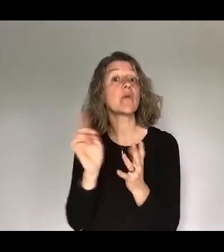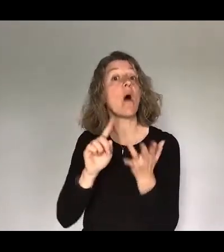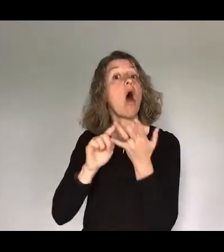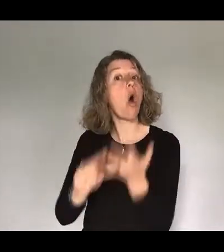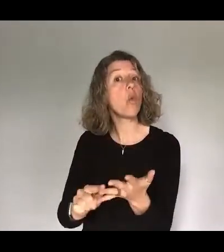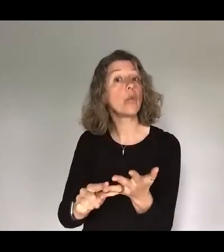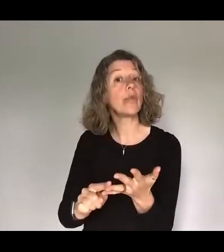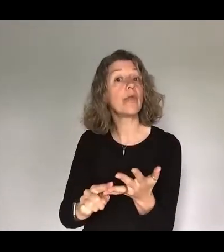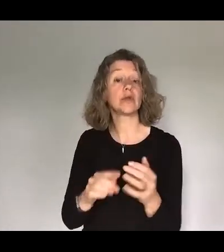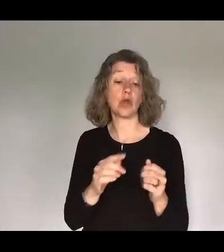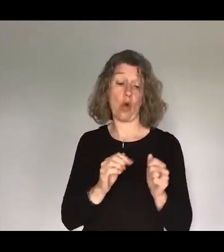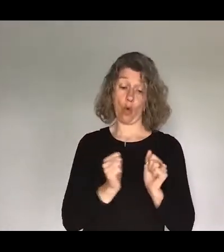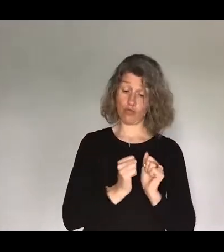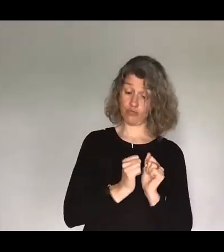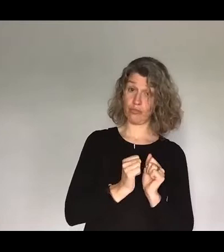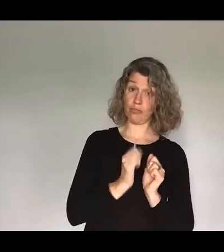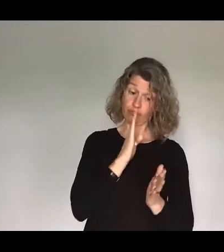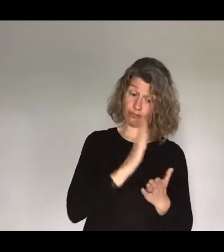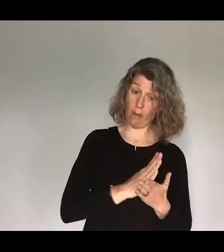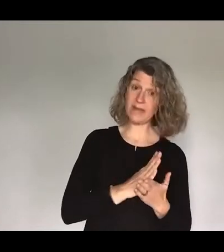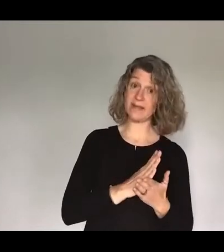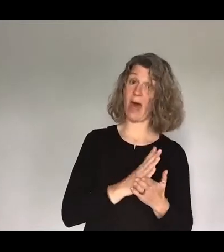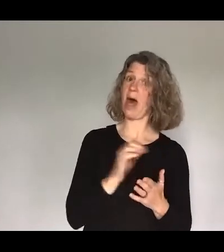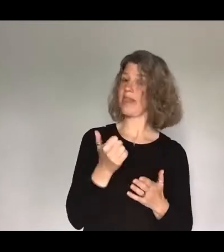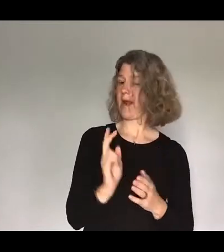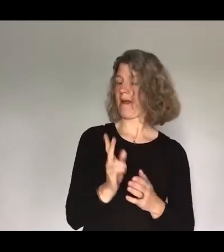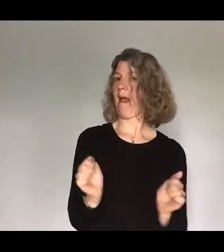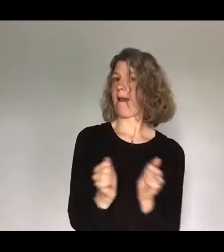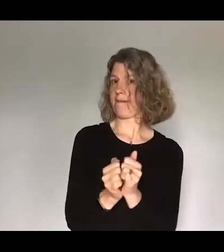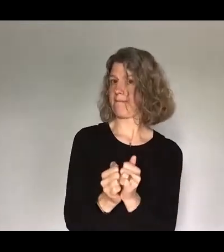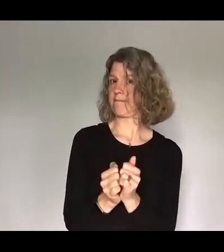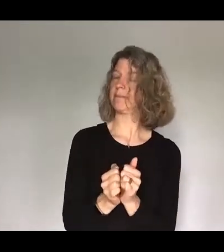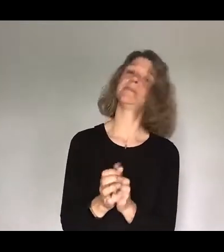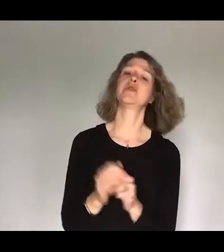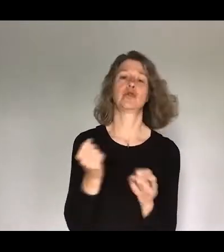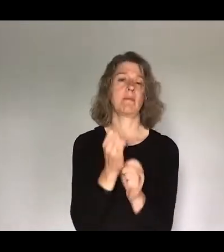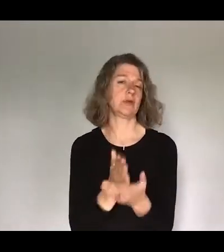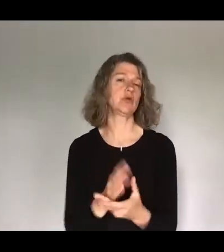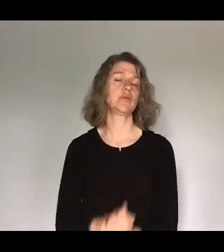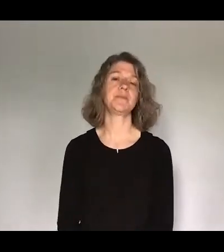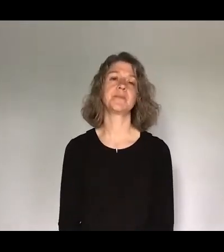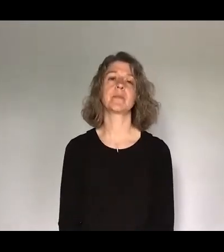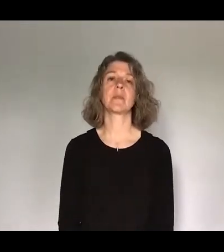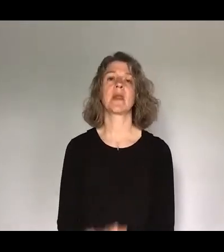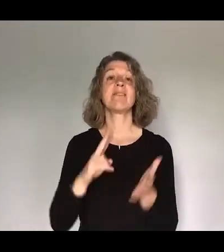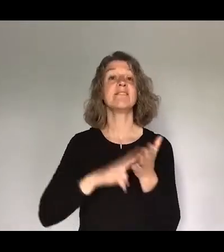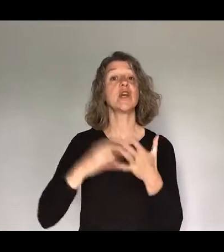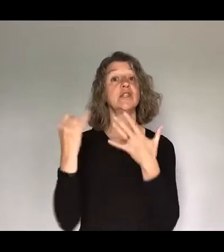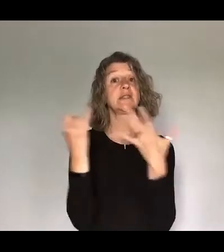he promises and then essentially promises again just in case we weren't sure we read in verse 16 that people often swear